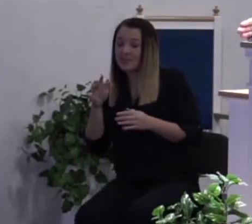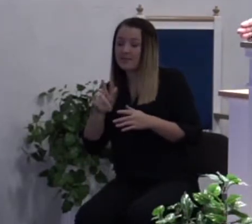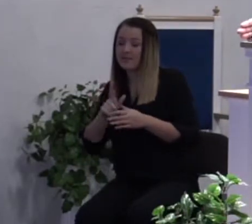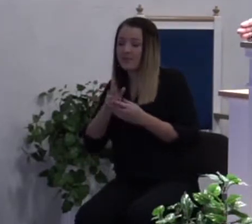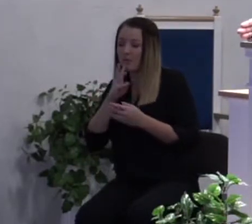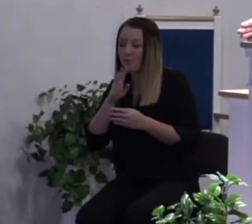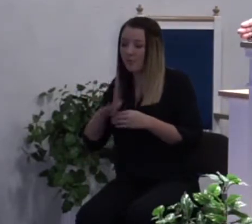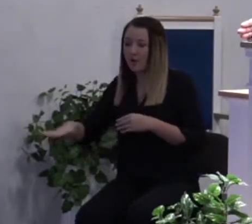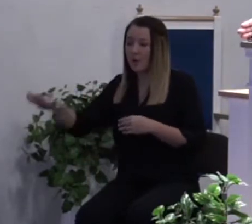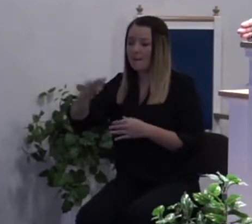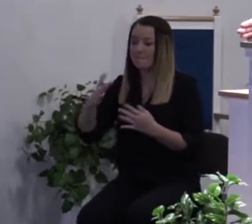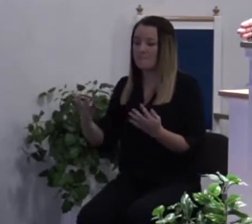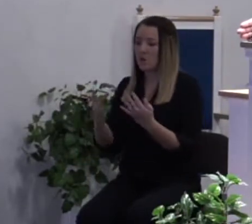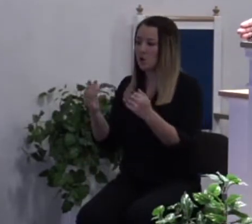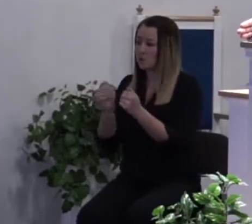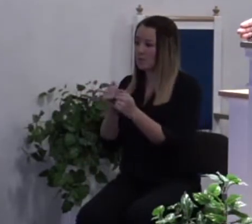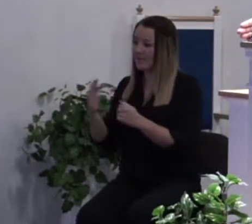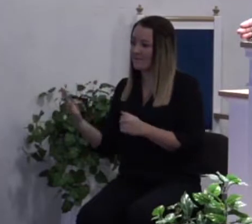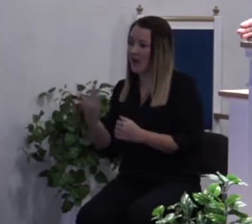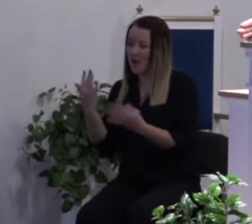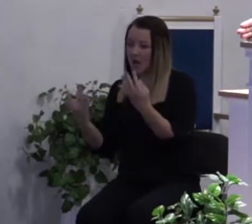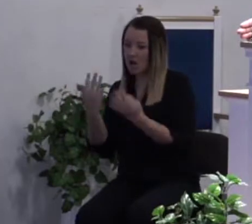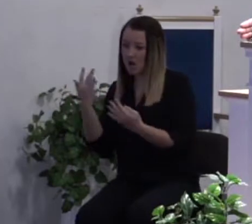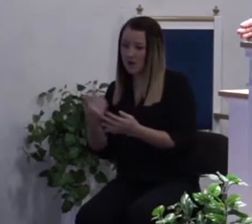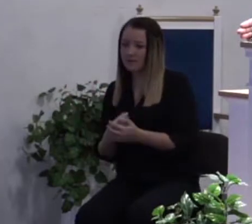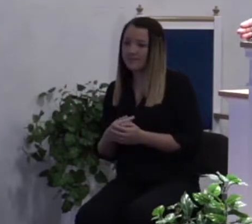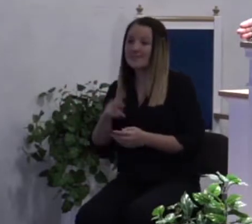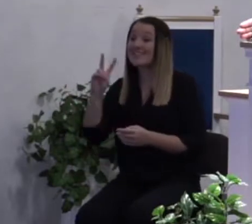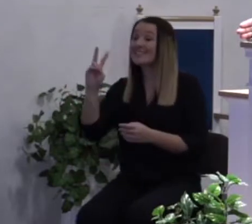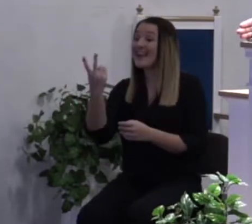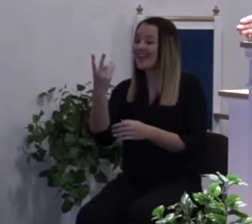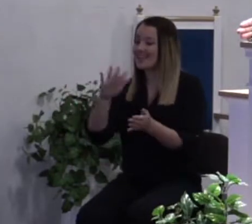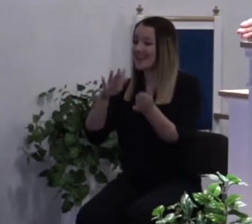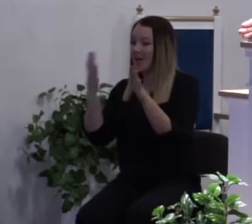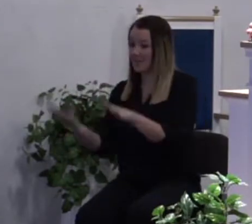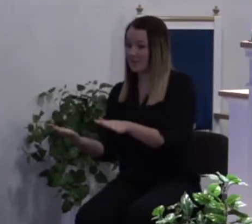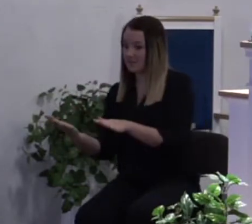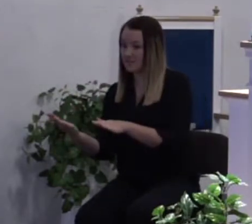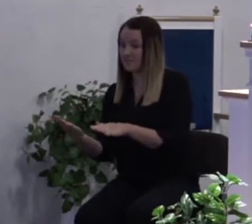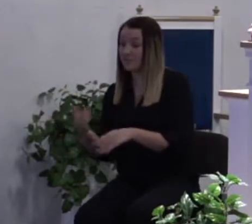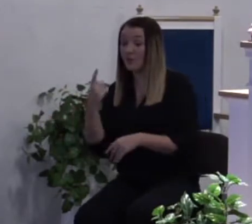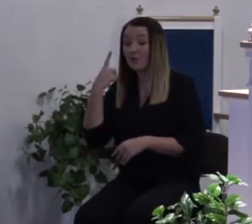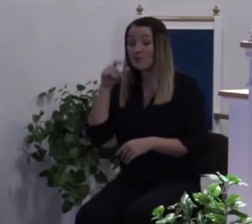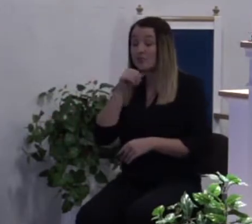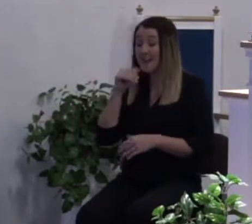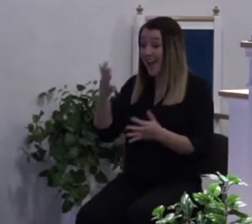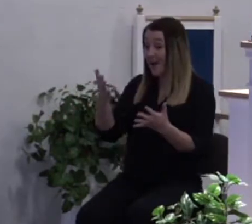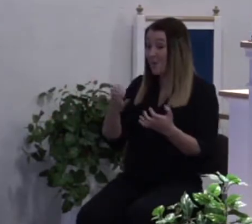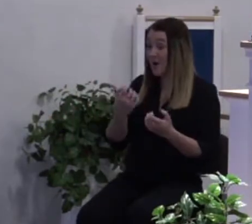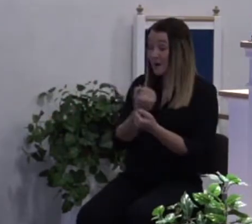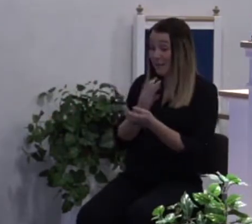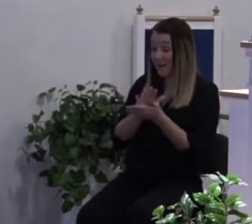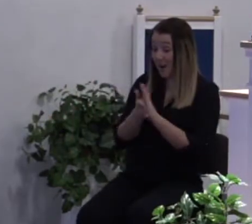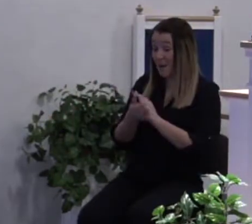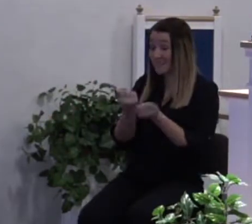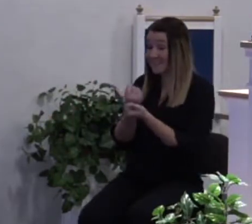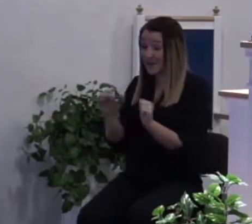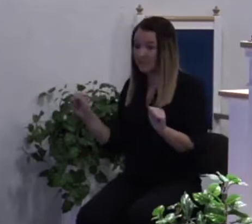fire. That is the second death for those who don't want to be saved. He said now you can live forever.